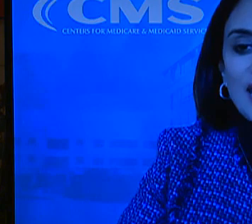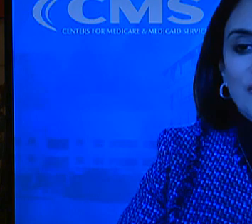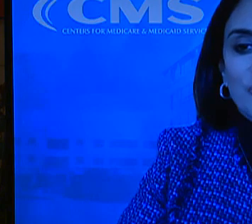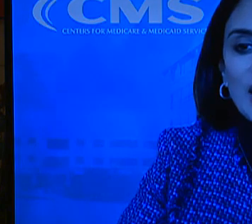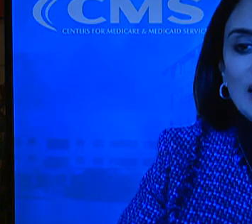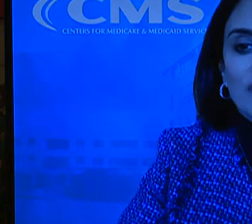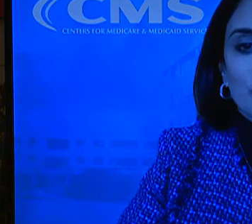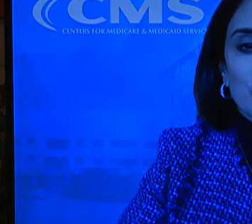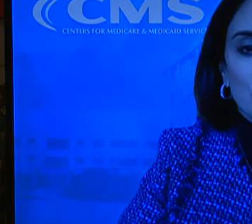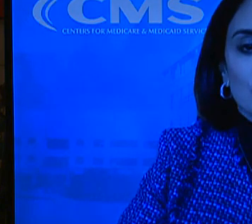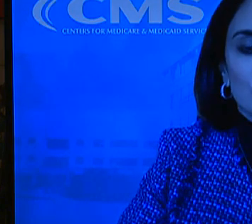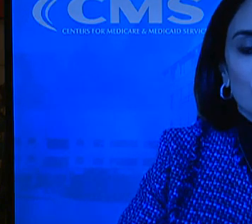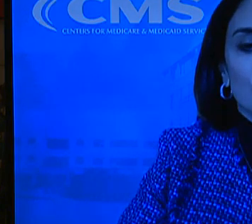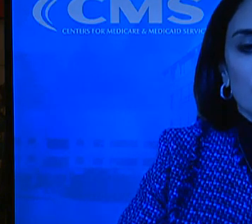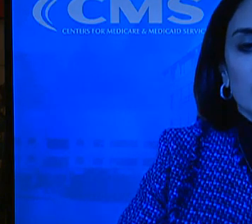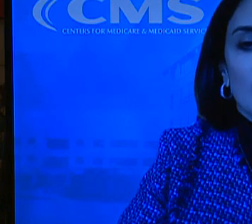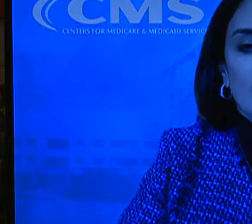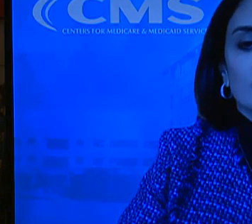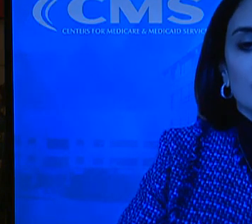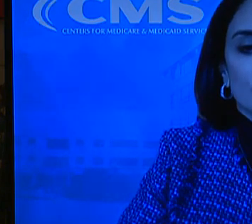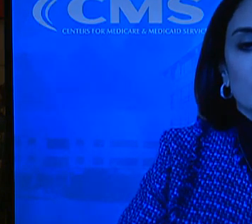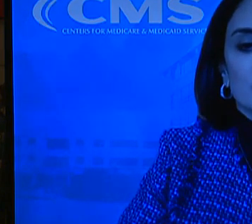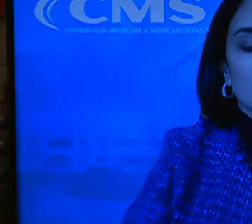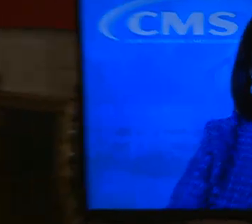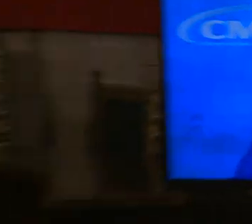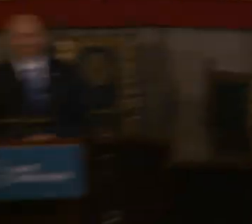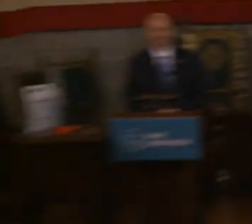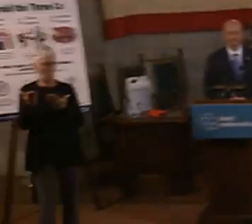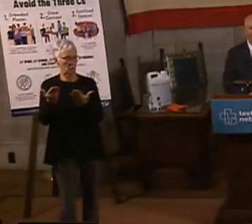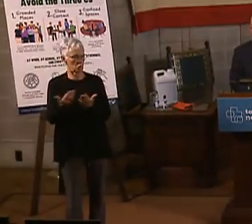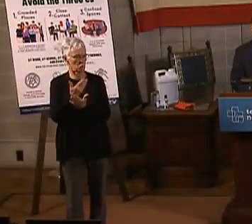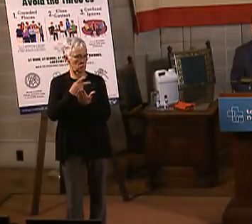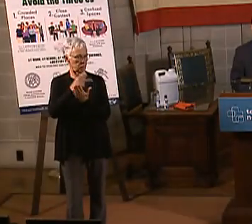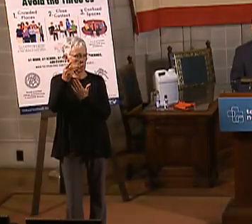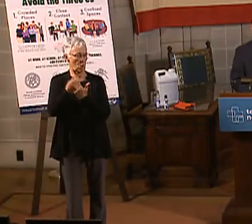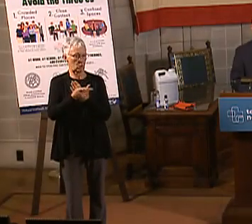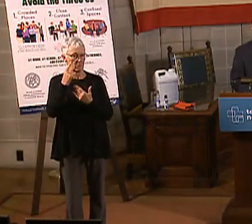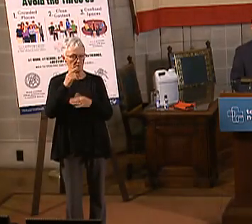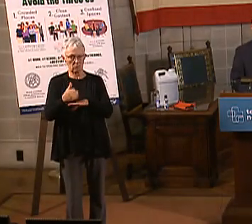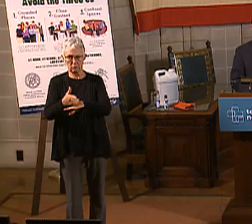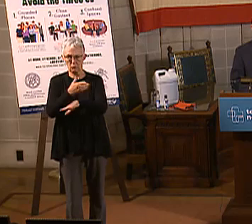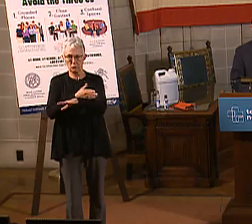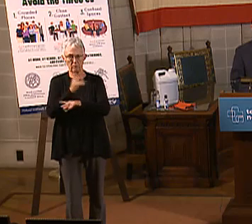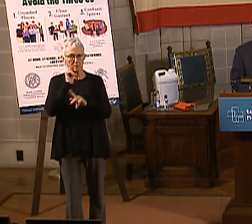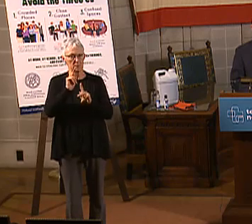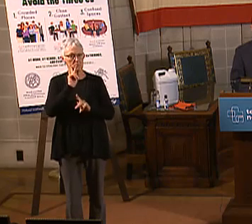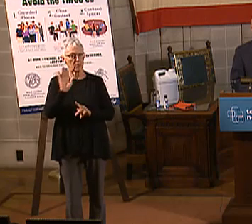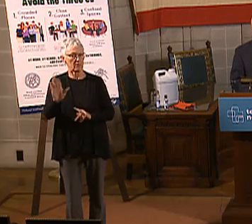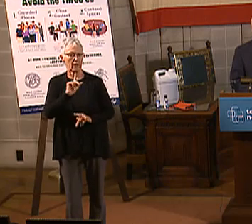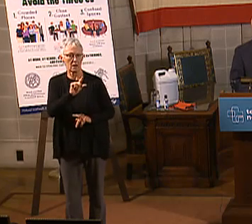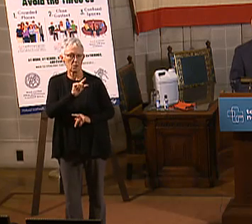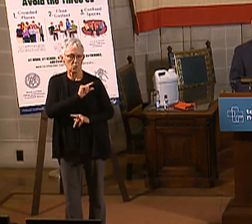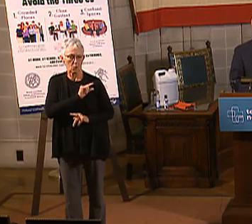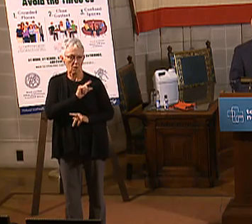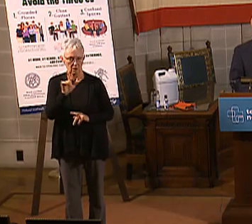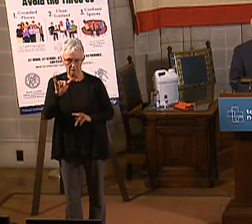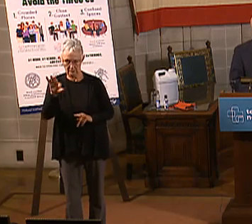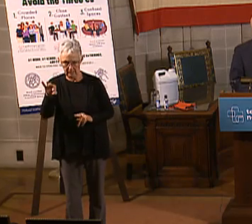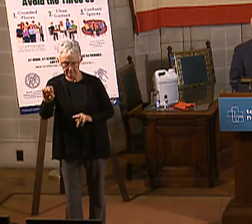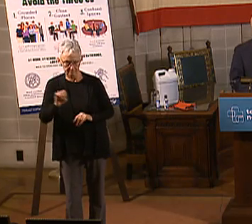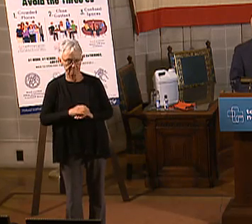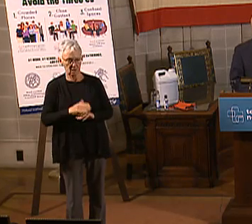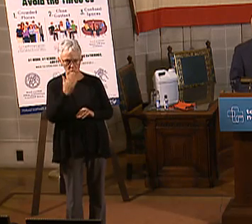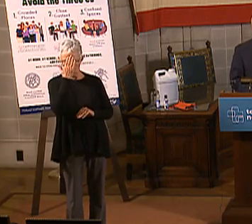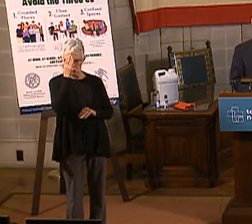and creative approach to improving the lives of your citizens. You know, for decades, state health systems have been micromanaged,